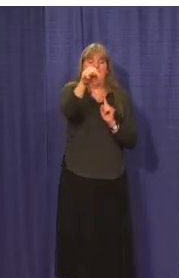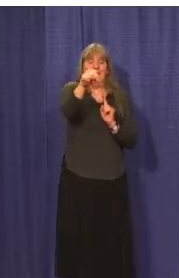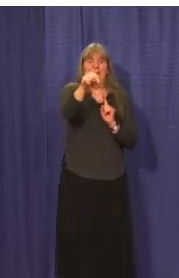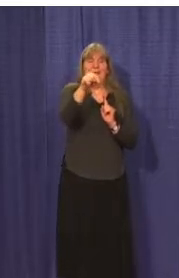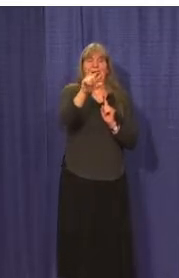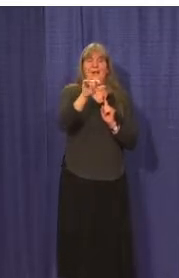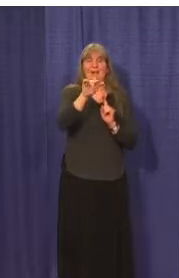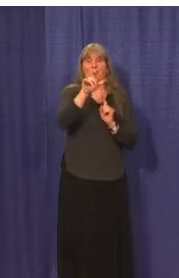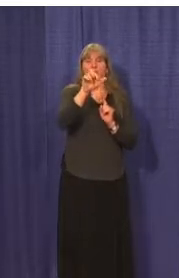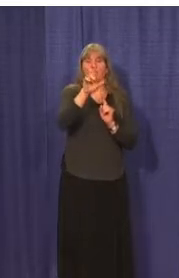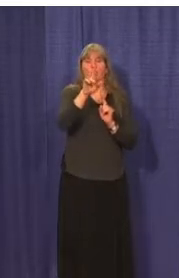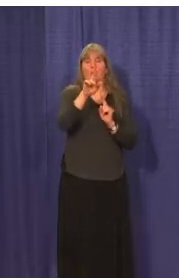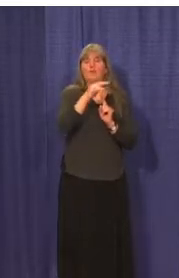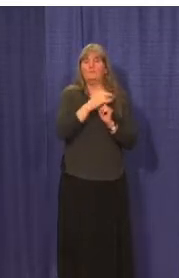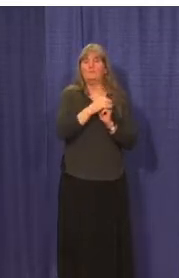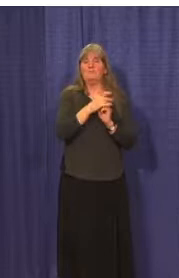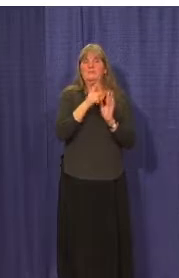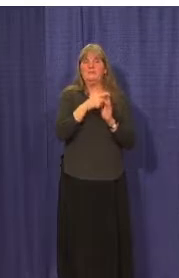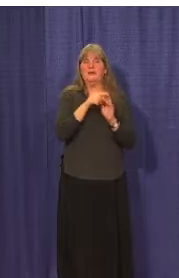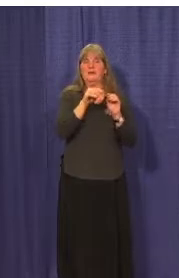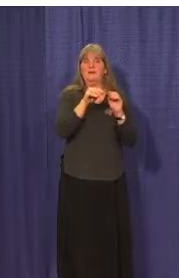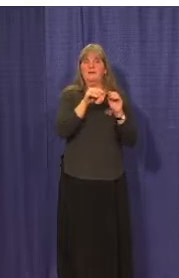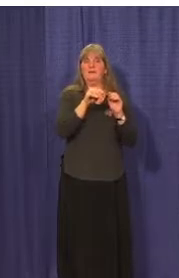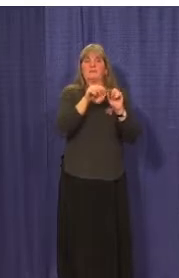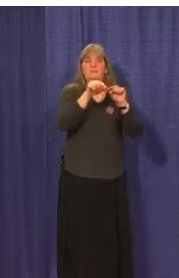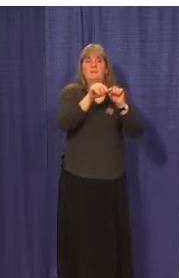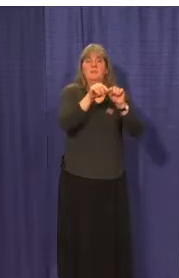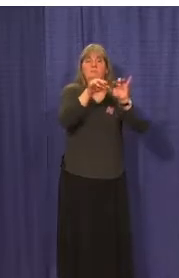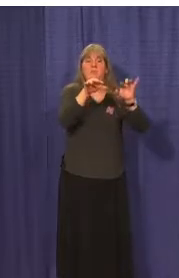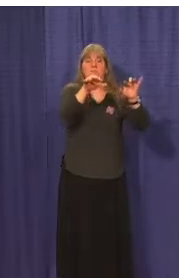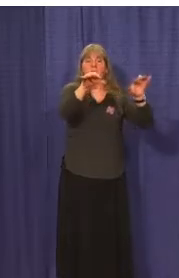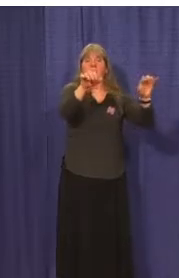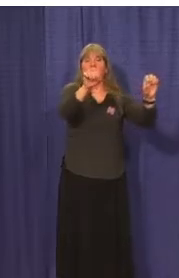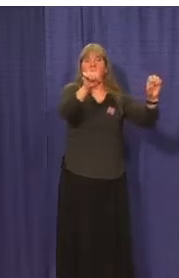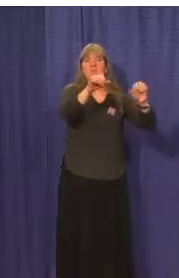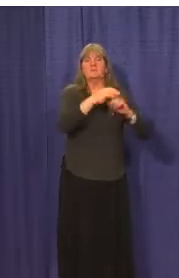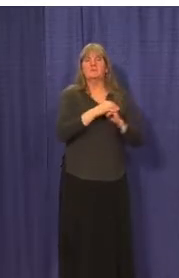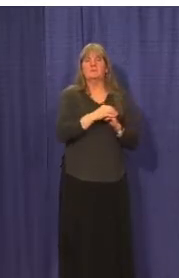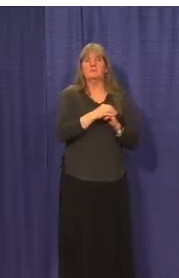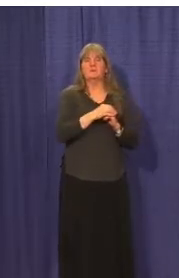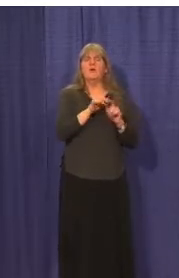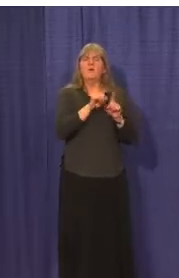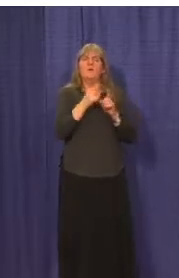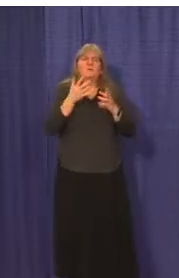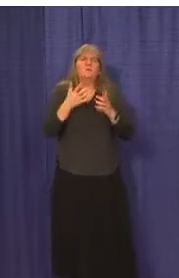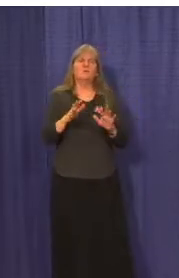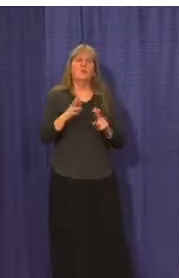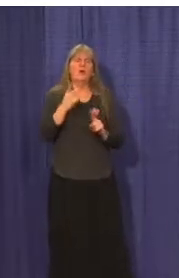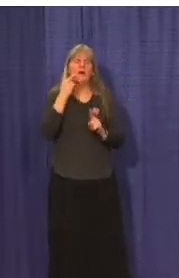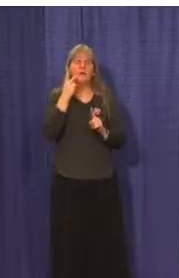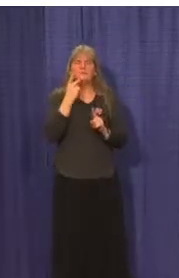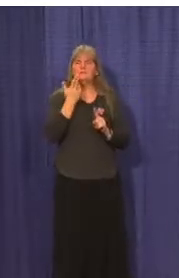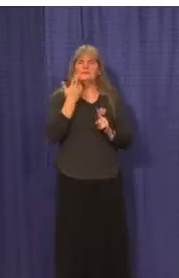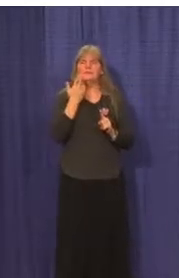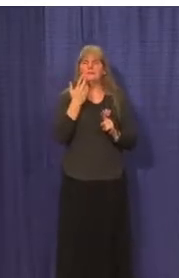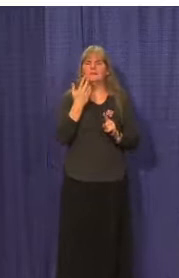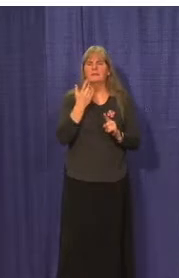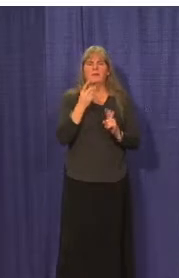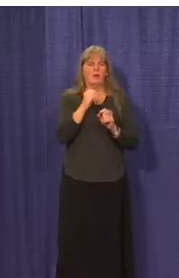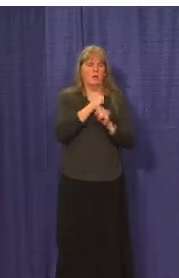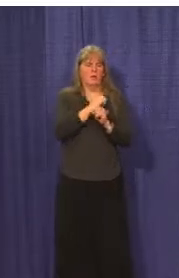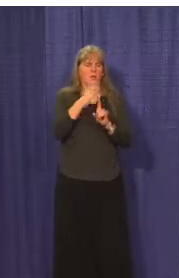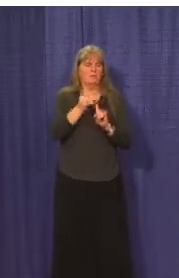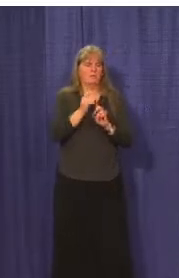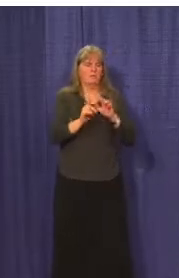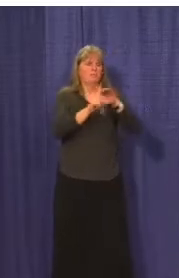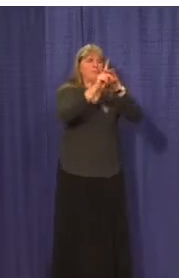the beginnings of spreading out into the community. We also don't want to see a whole lot of random cases popping up that are